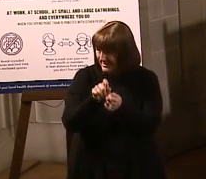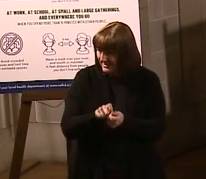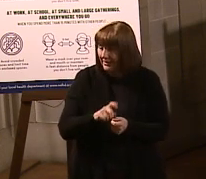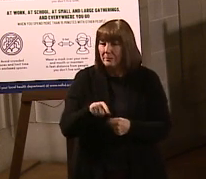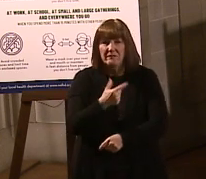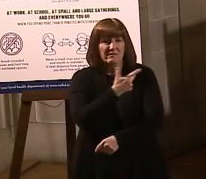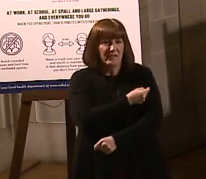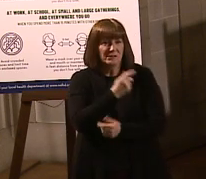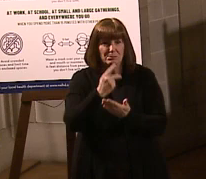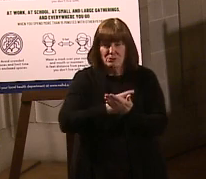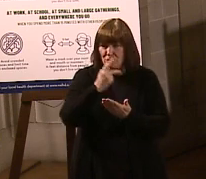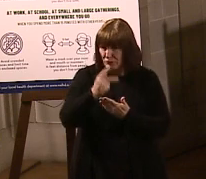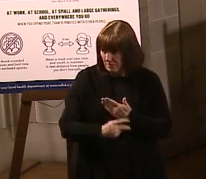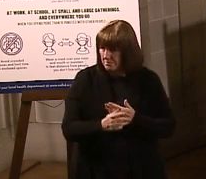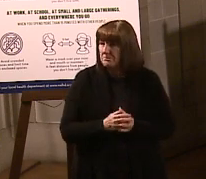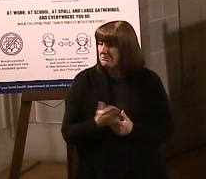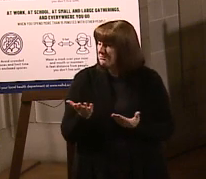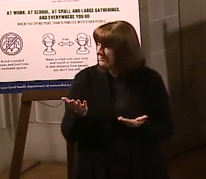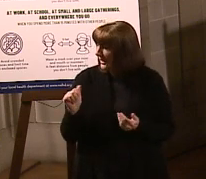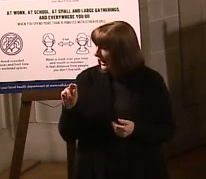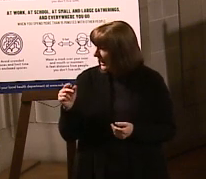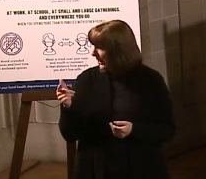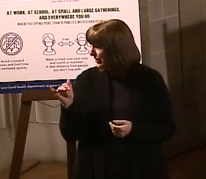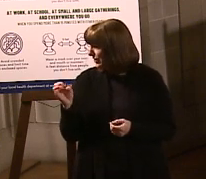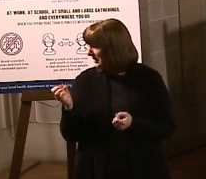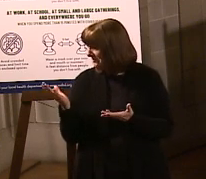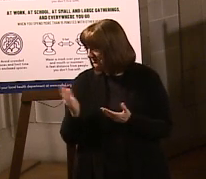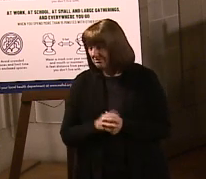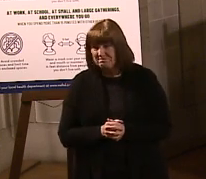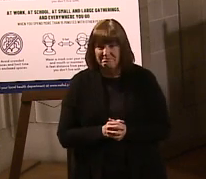And Angie, bring us up to date.